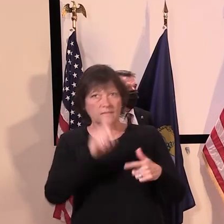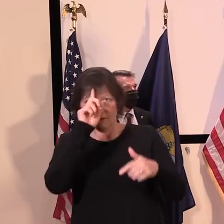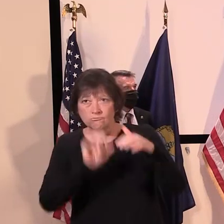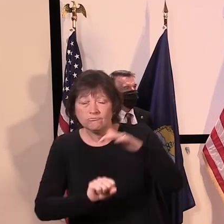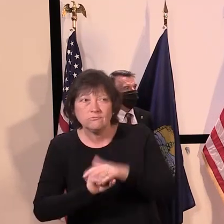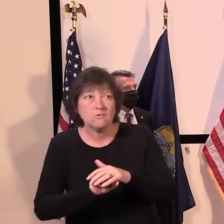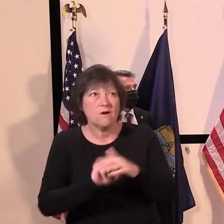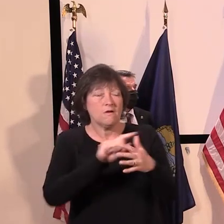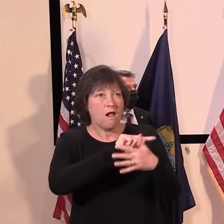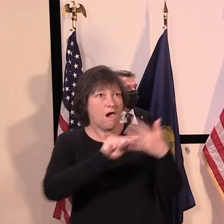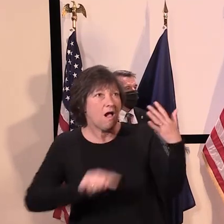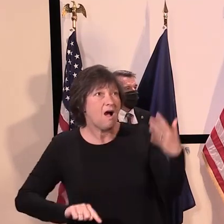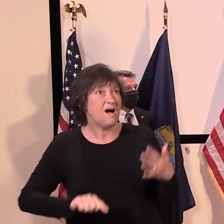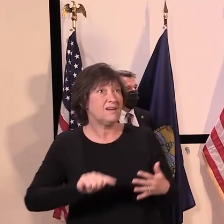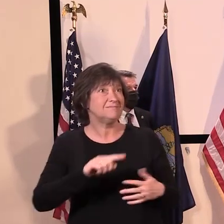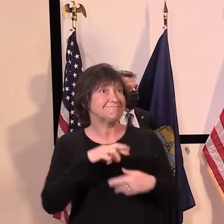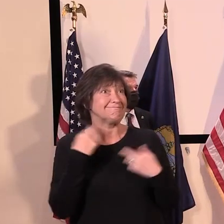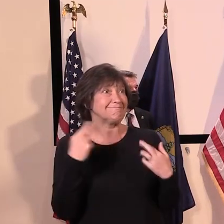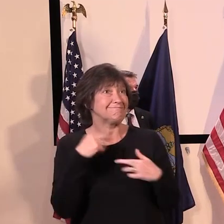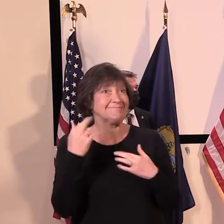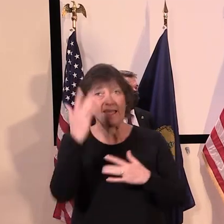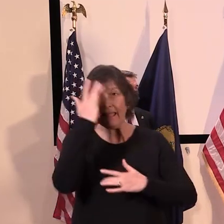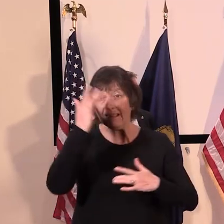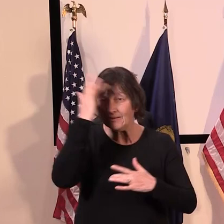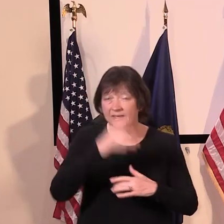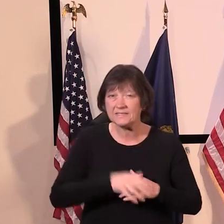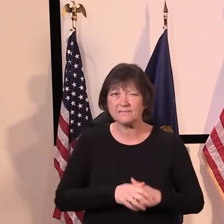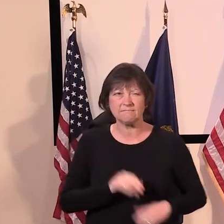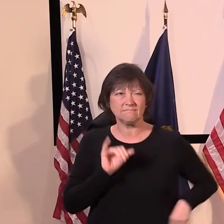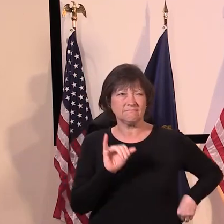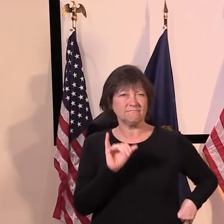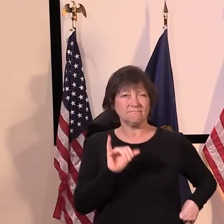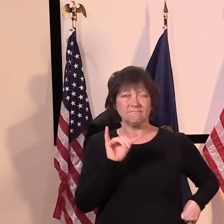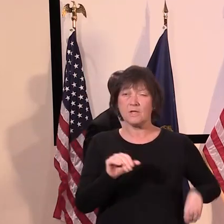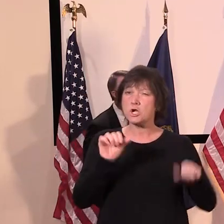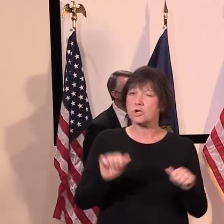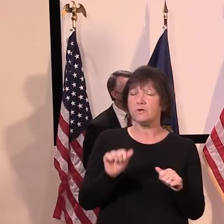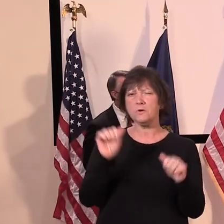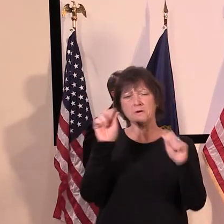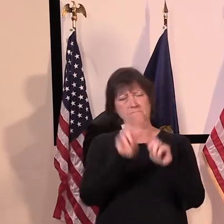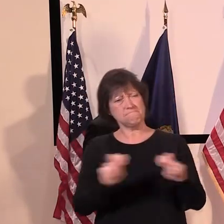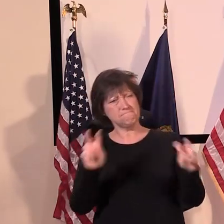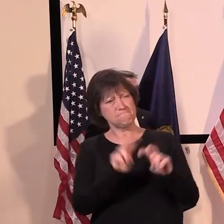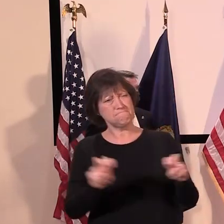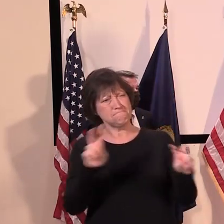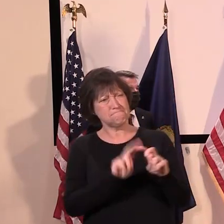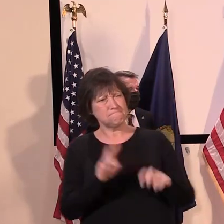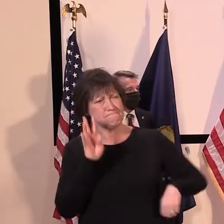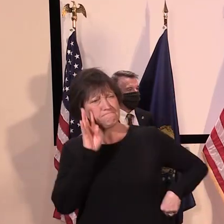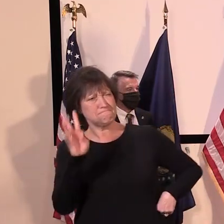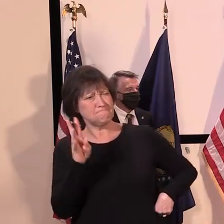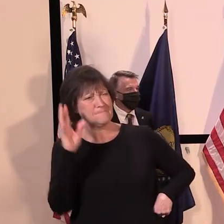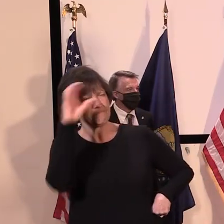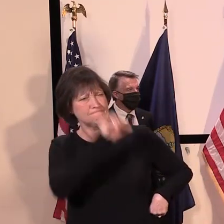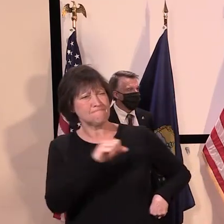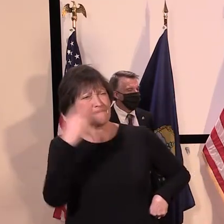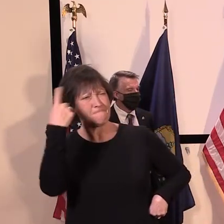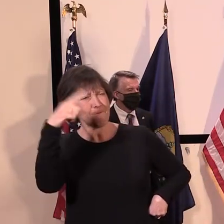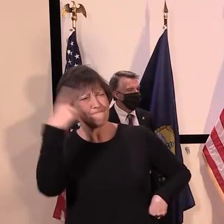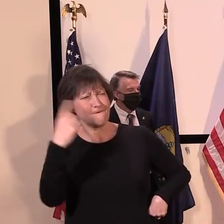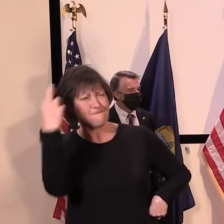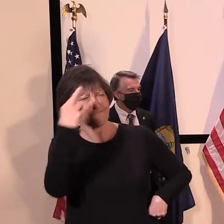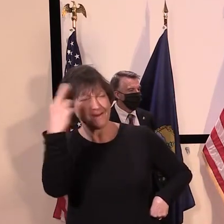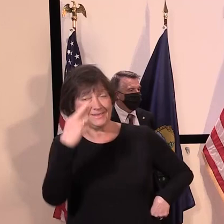medical illnesses. One could try to come up with a scientific theory about why that is, and indeed,